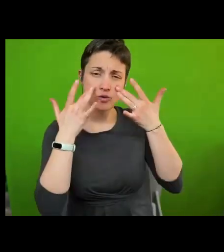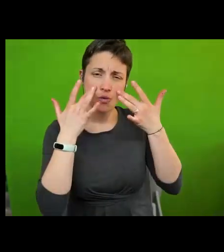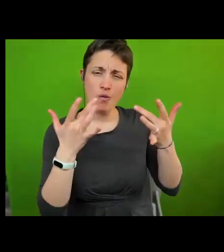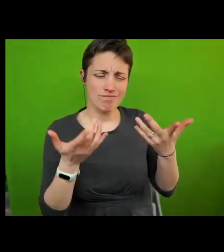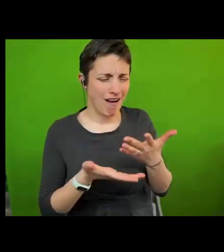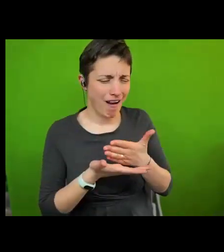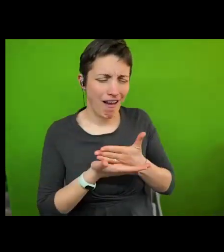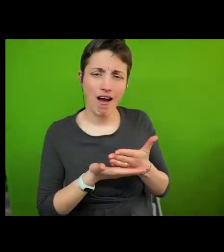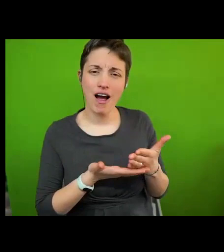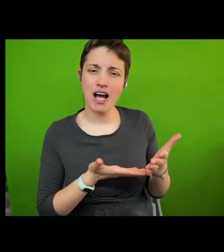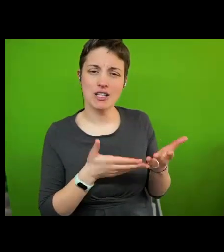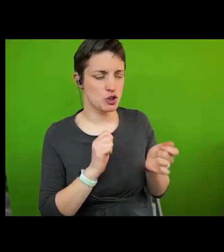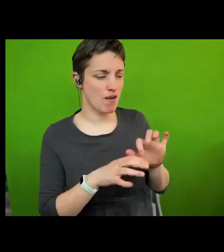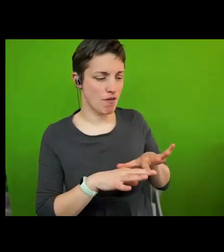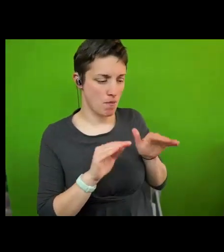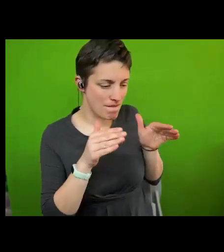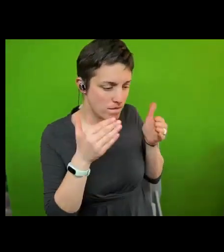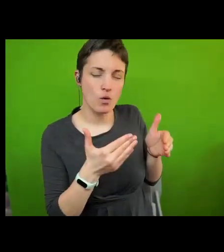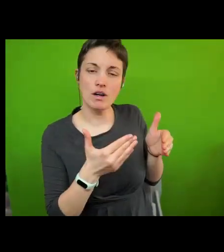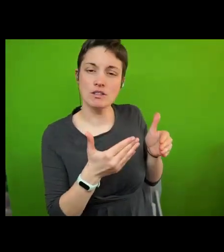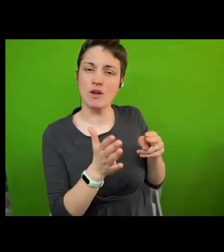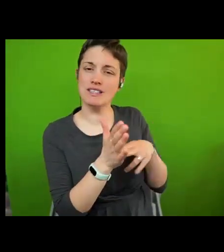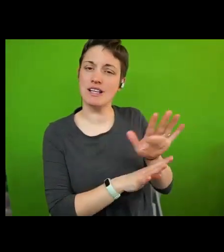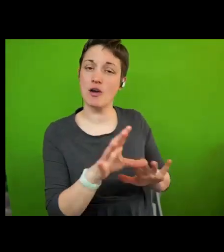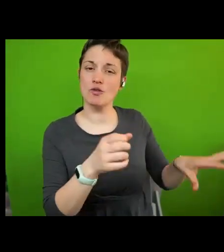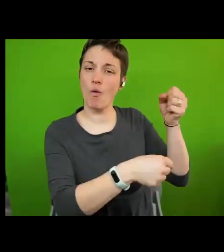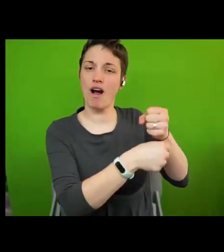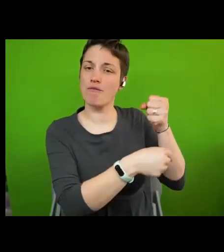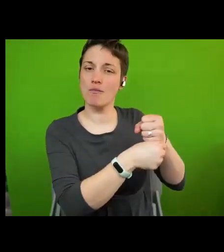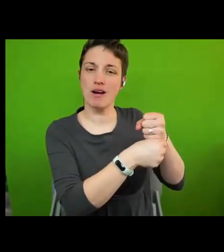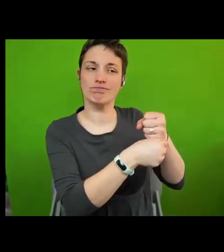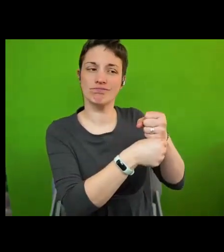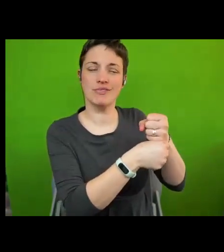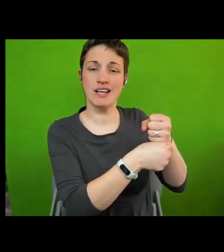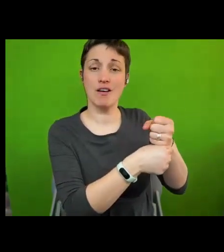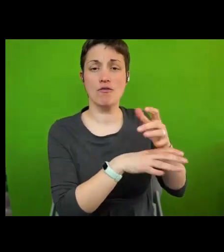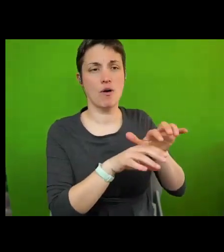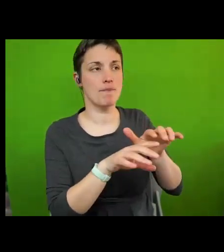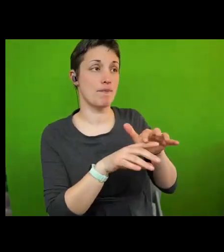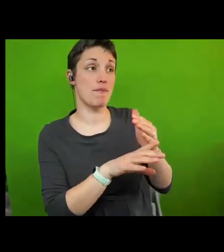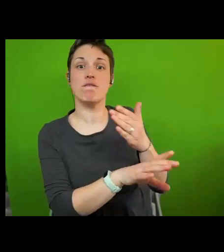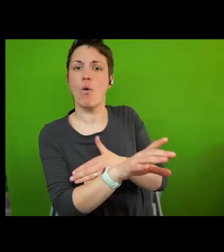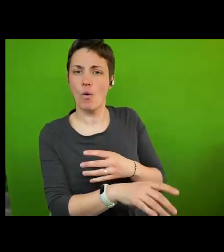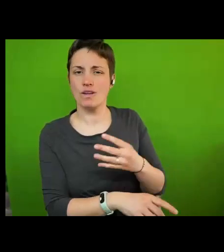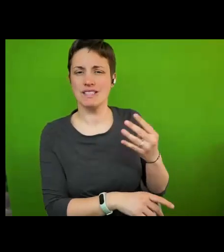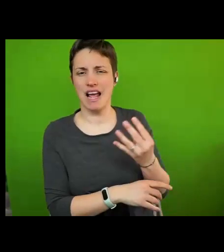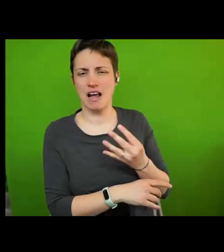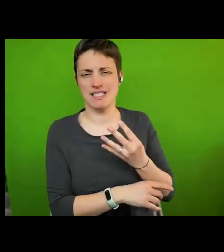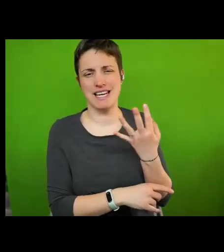from the focus on national governments which had characterized the 1980s and 1990s towards